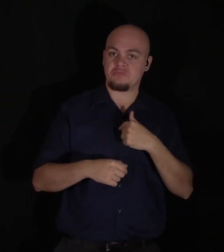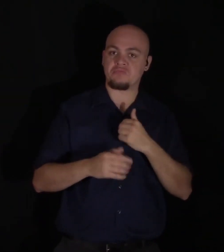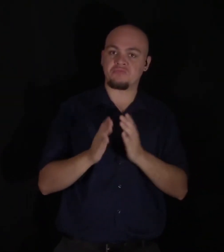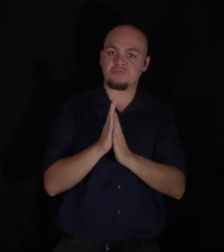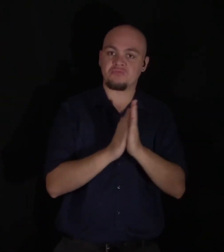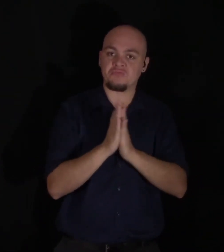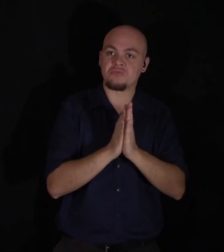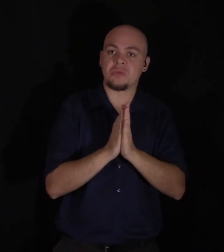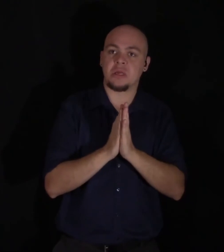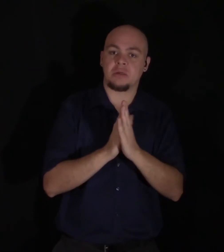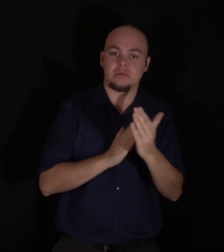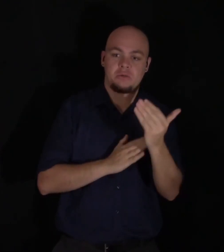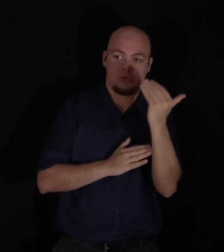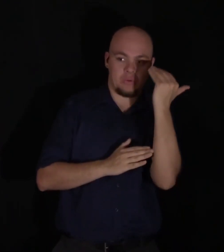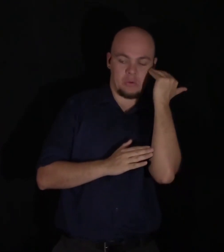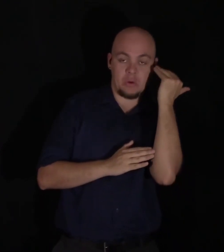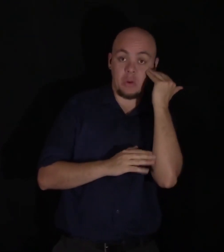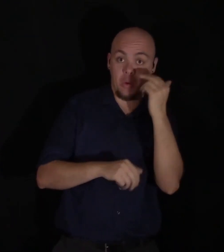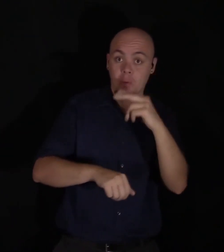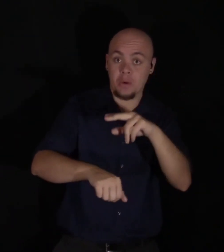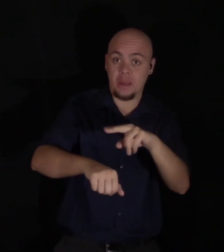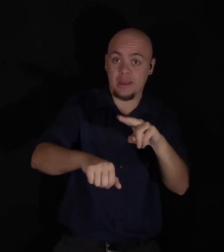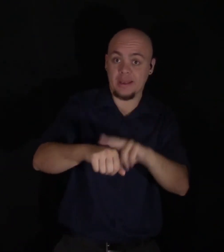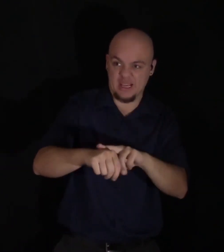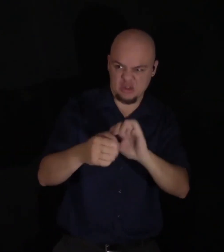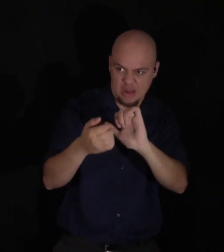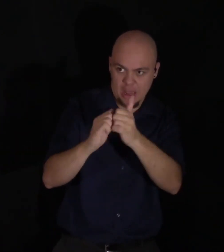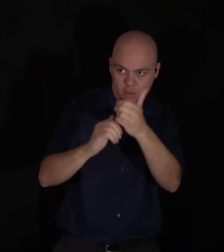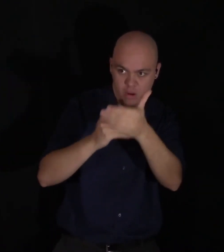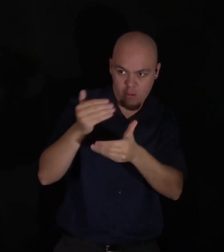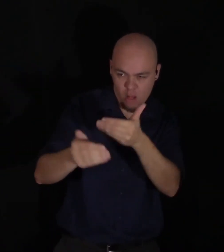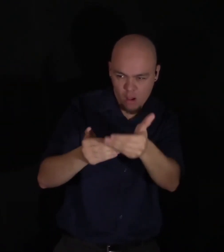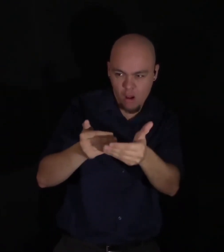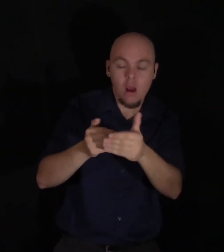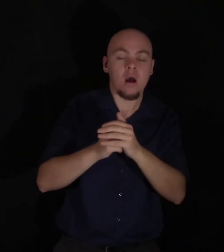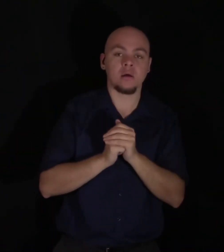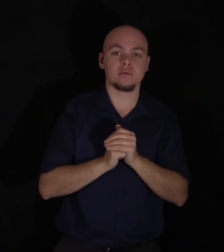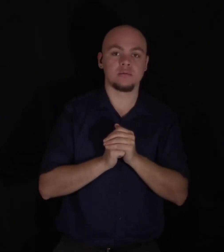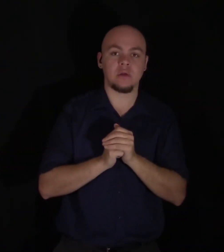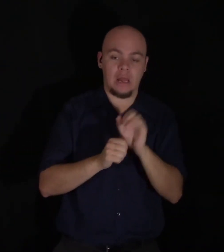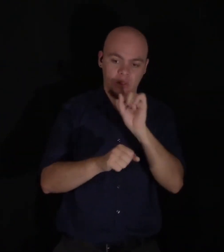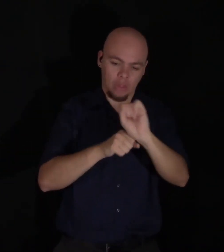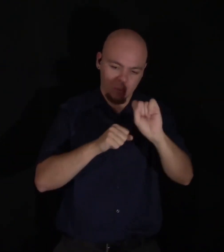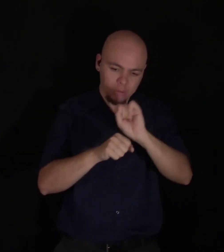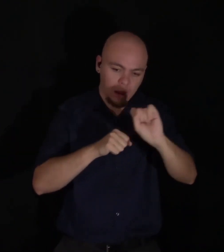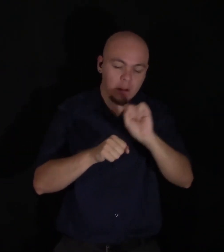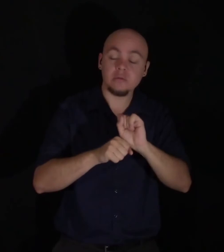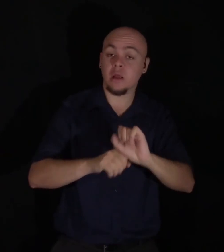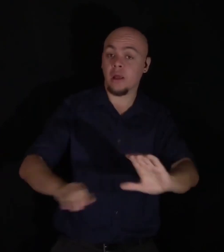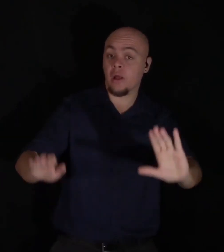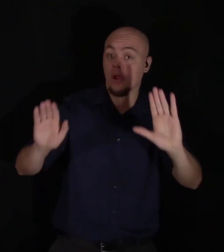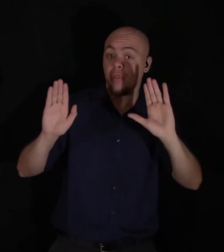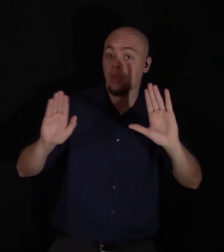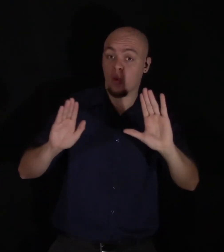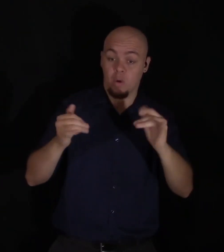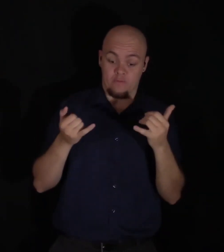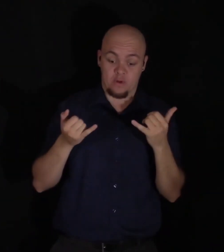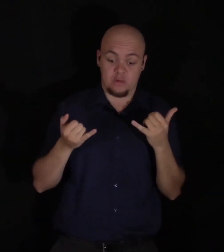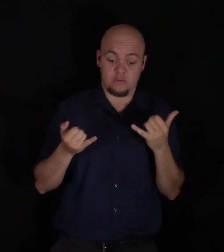to penetrate the secrets of nature. In spite of the intense labour and wonderful discoveries of modern philosophers, I